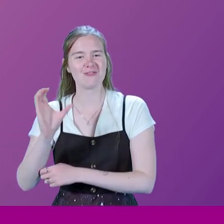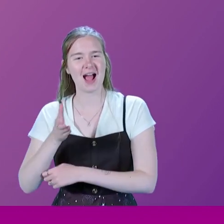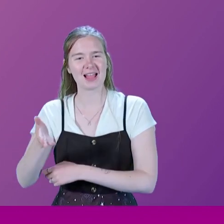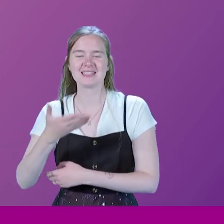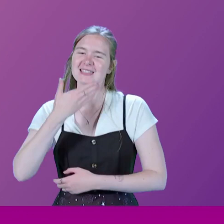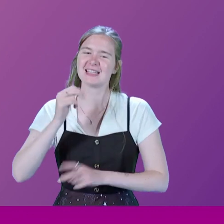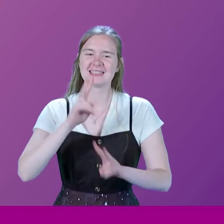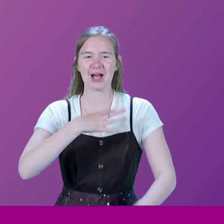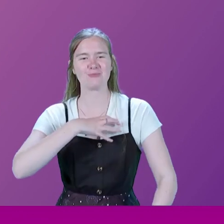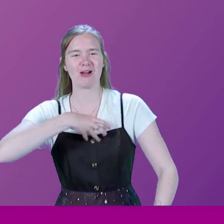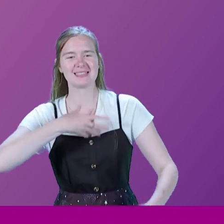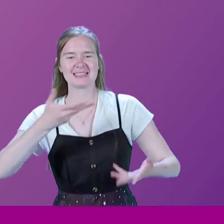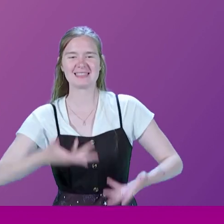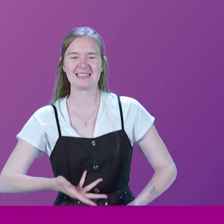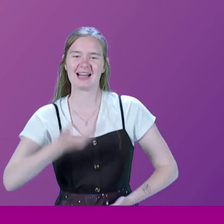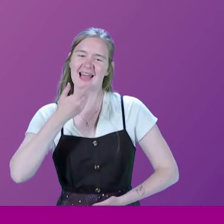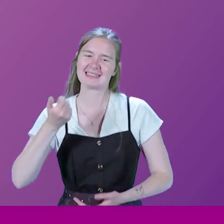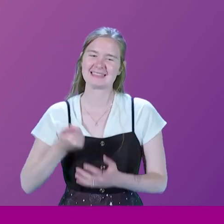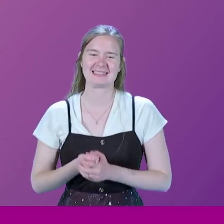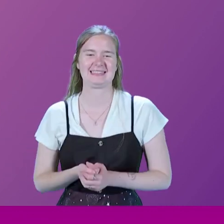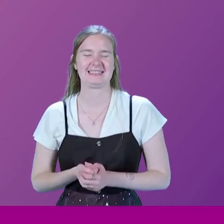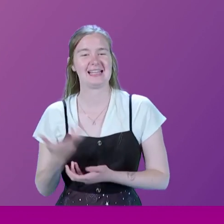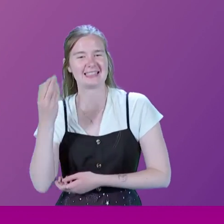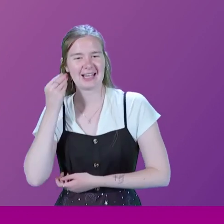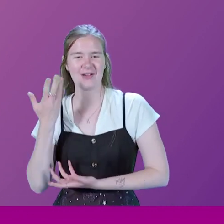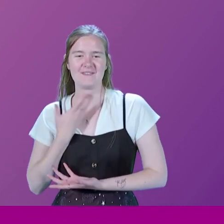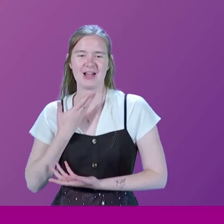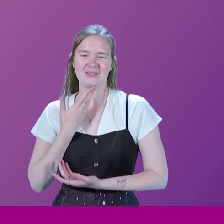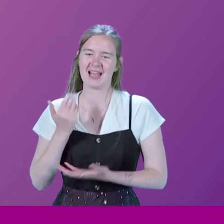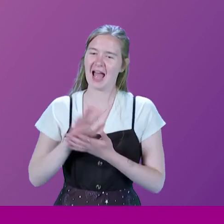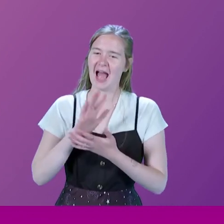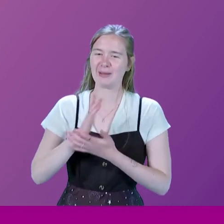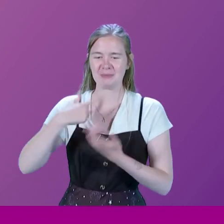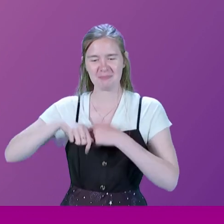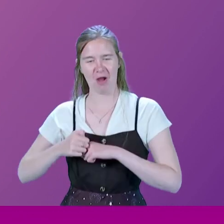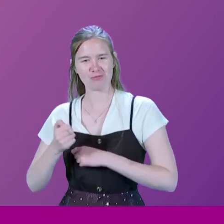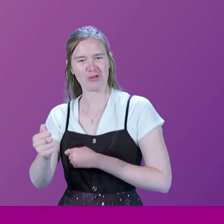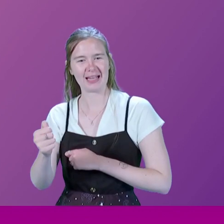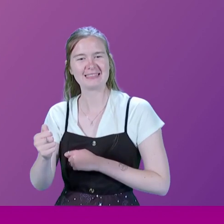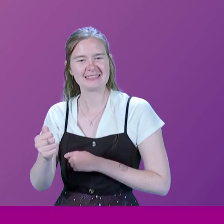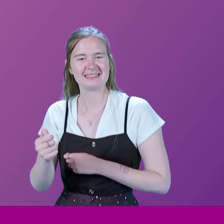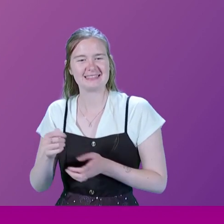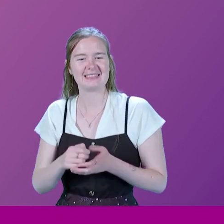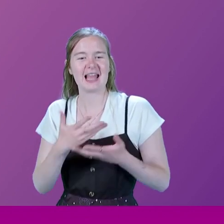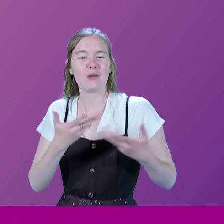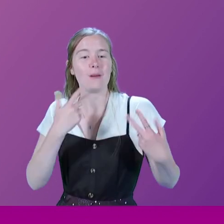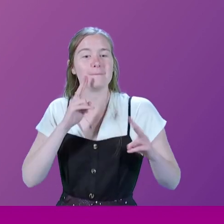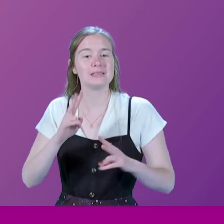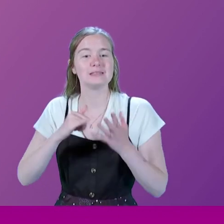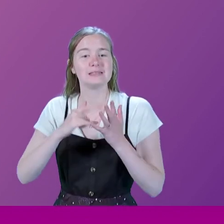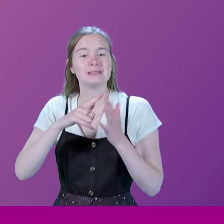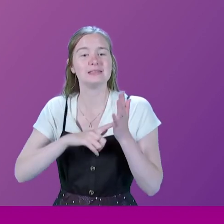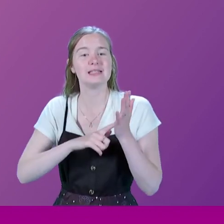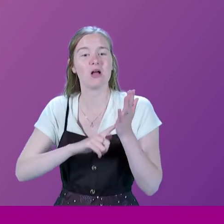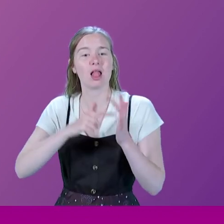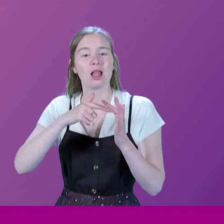and to hear that your very complimentary remarks about us. And perhaps anyone who hasn't been to Settle Station